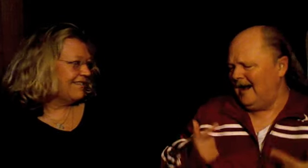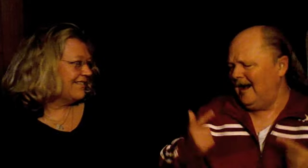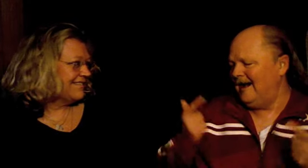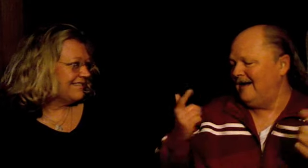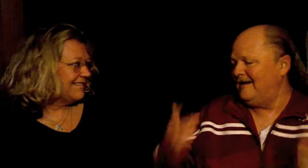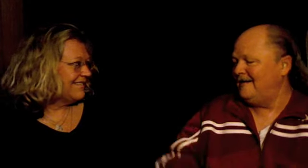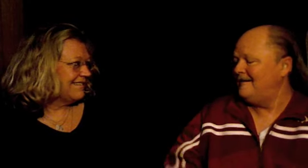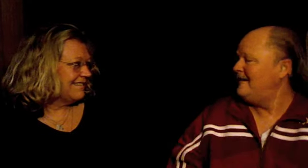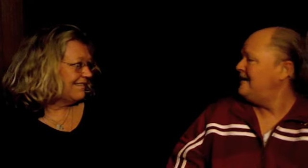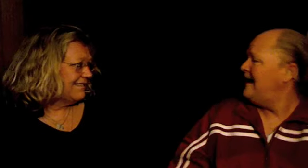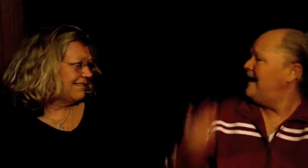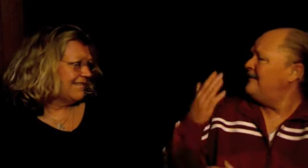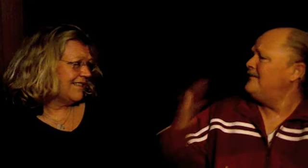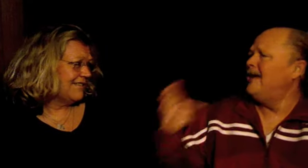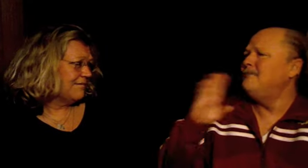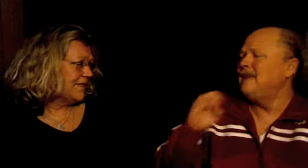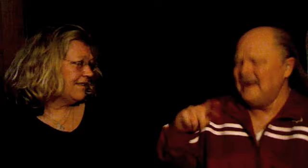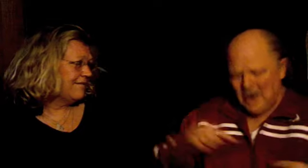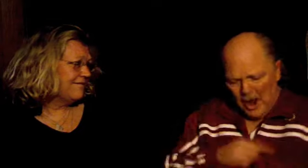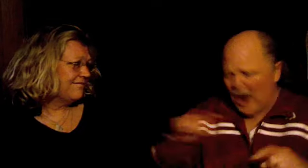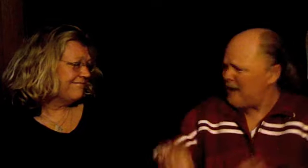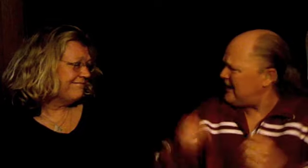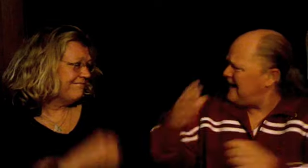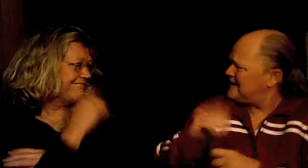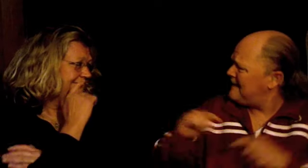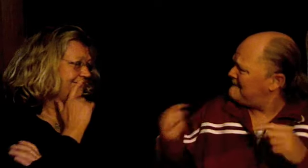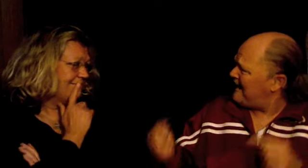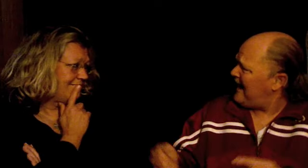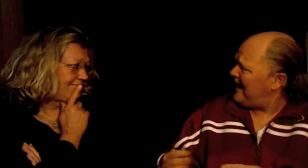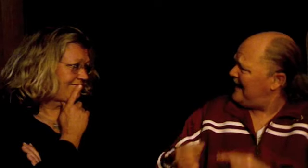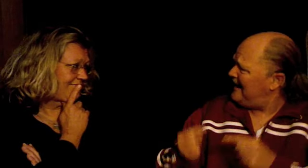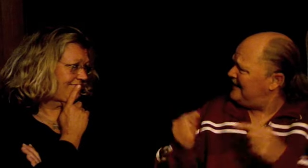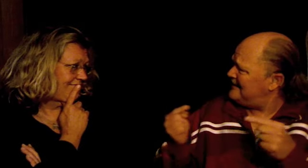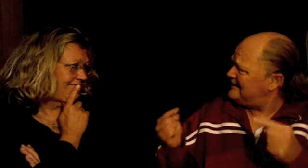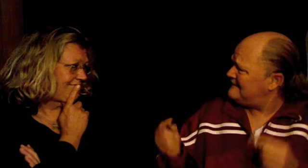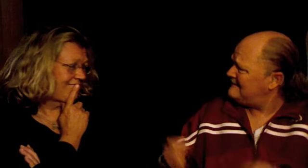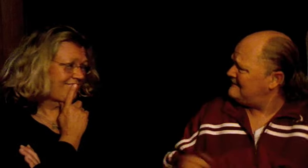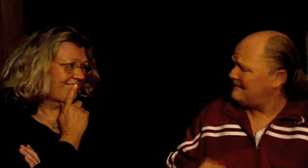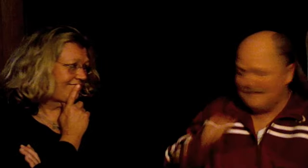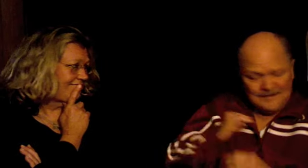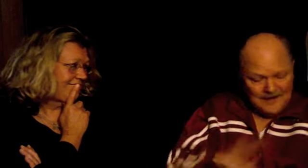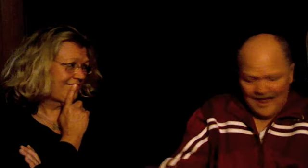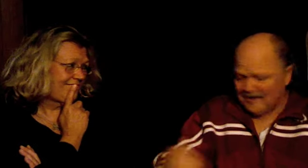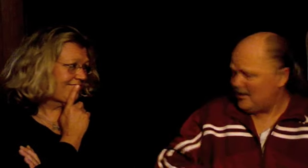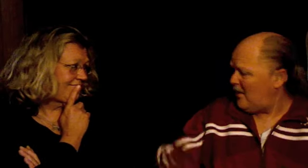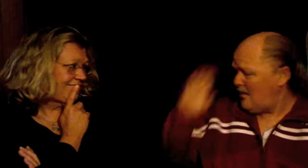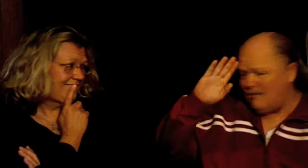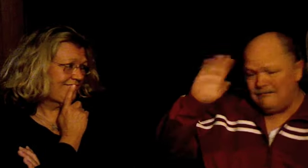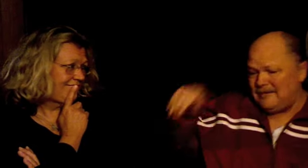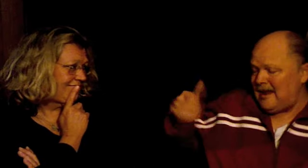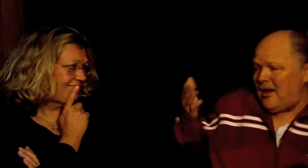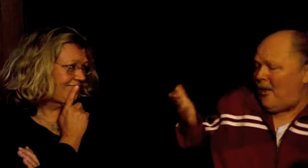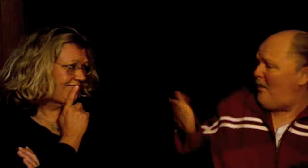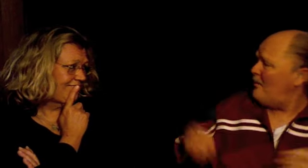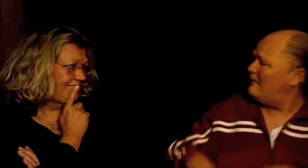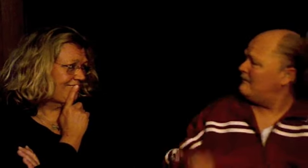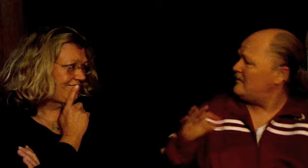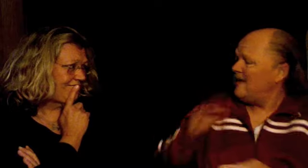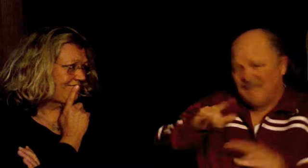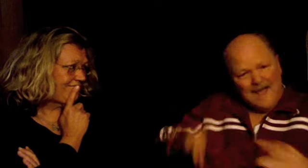There's been heartache and pain I don't know if I